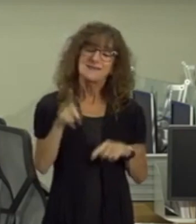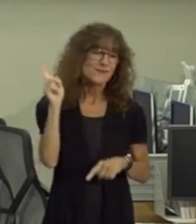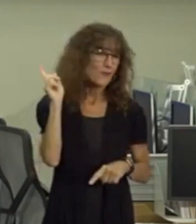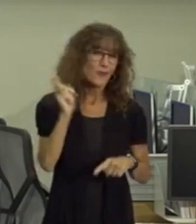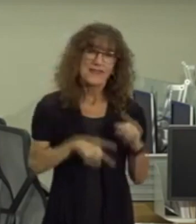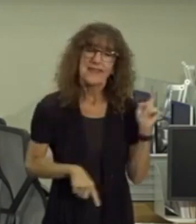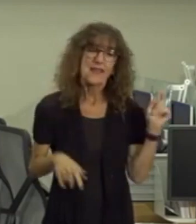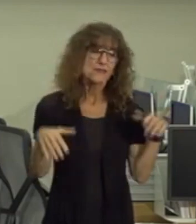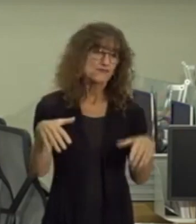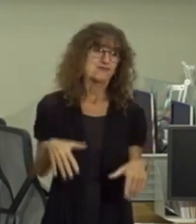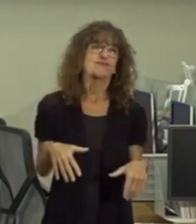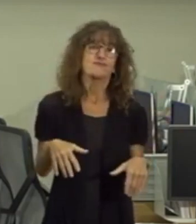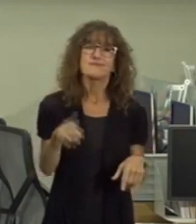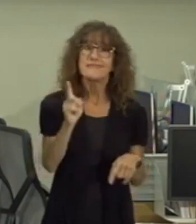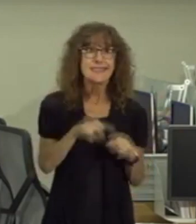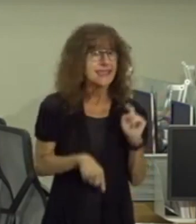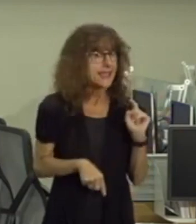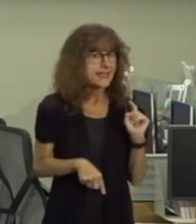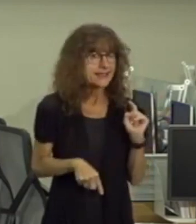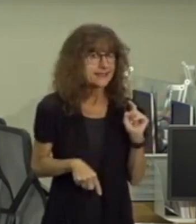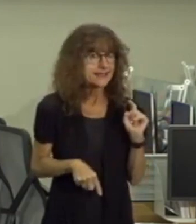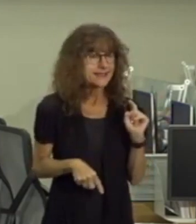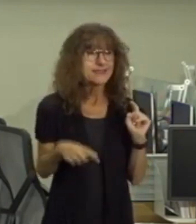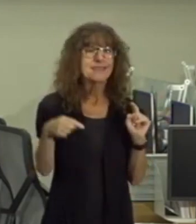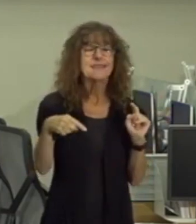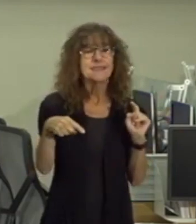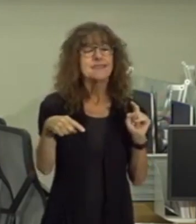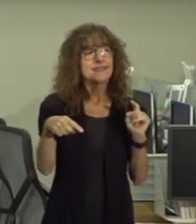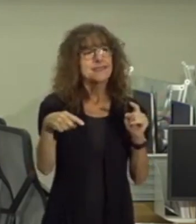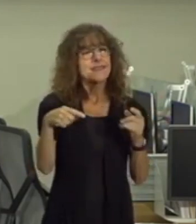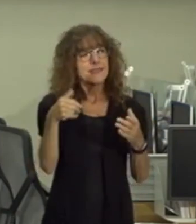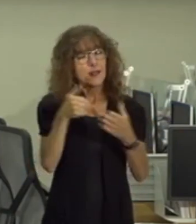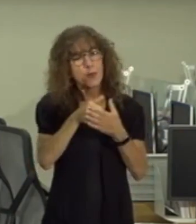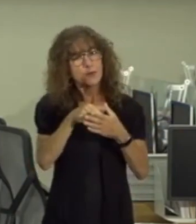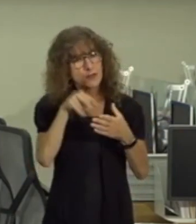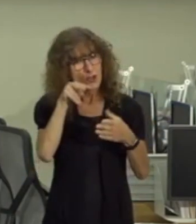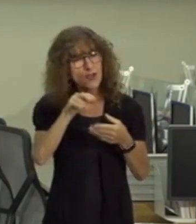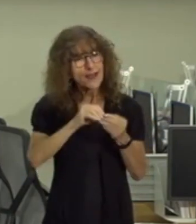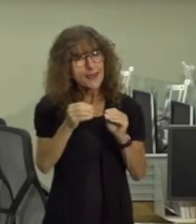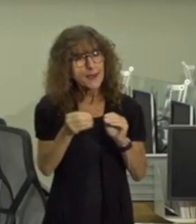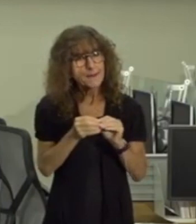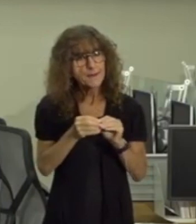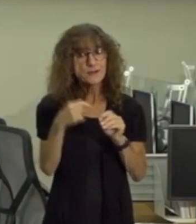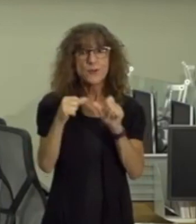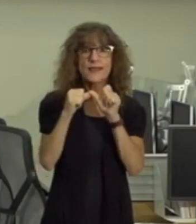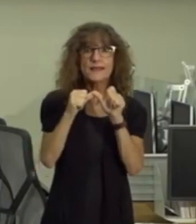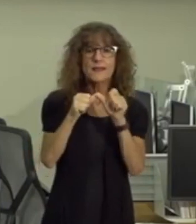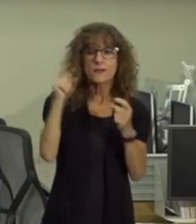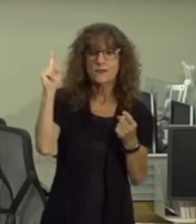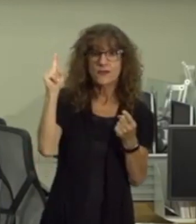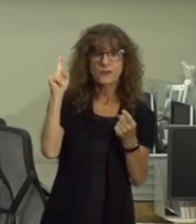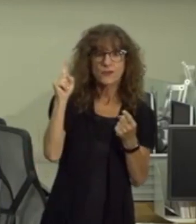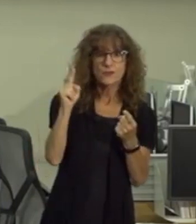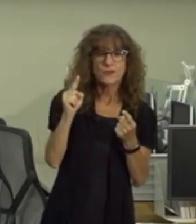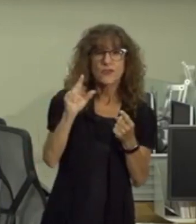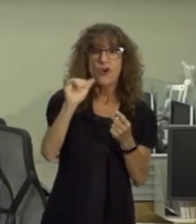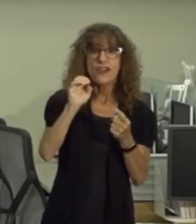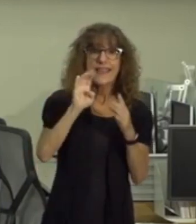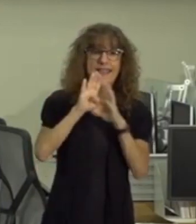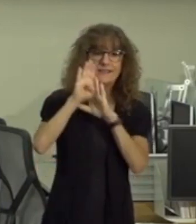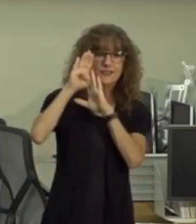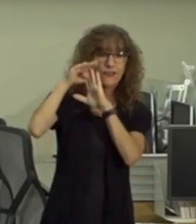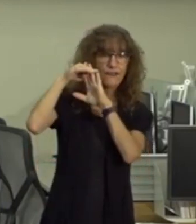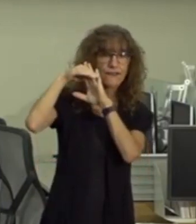be complacent first here's a closer look at our numbers right now we continue to reduce our case curve